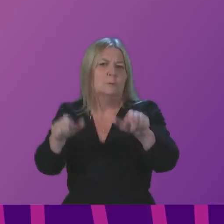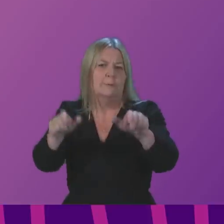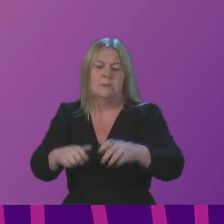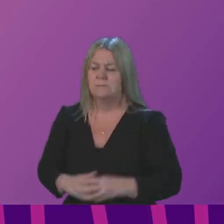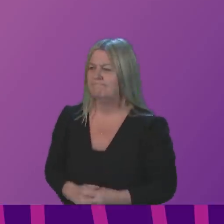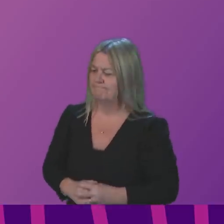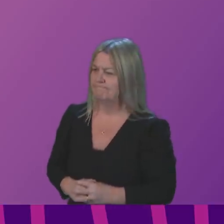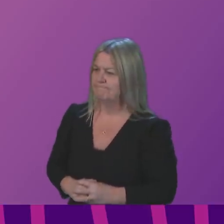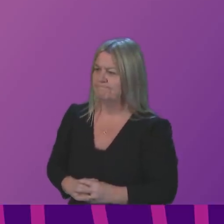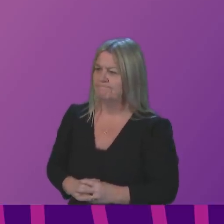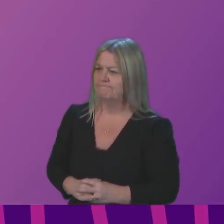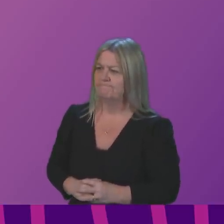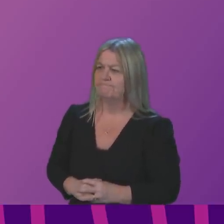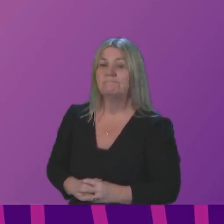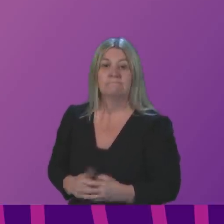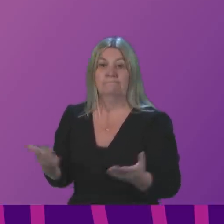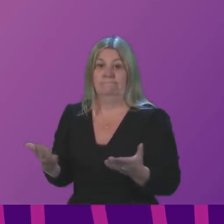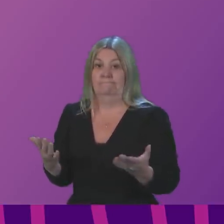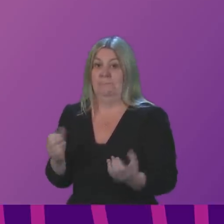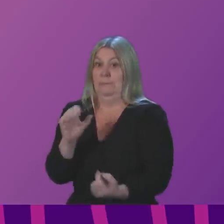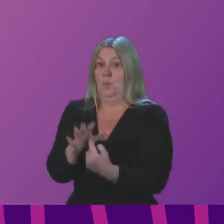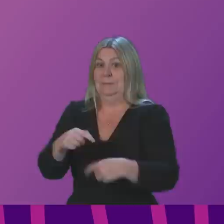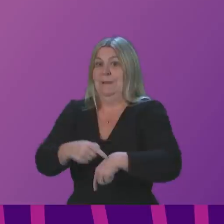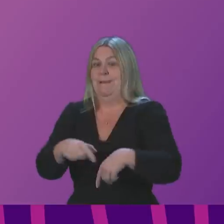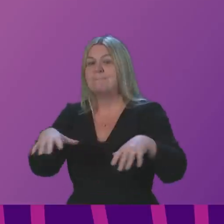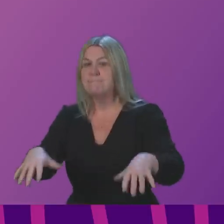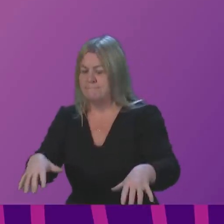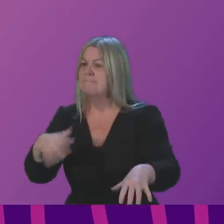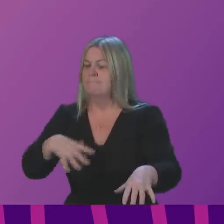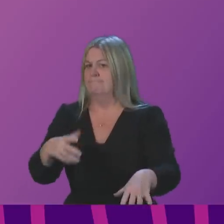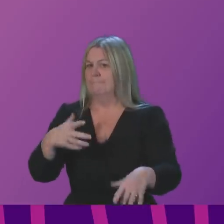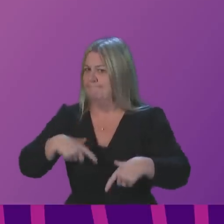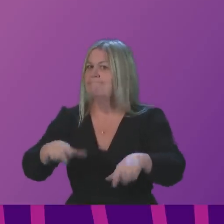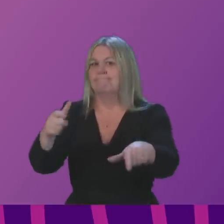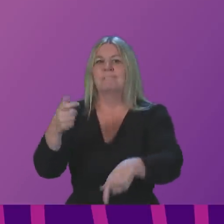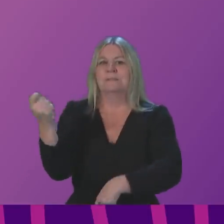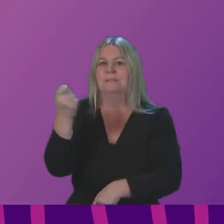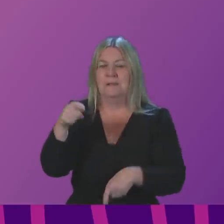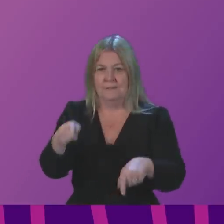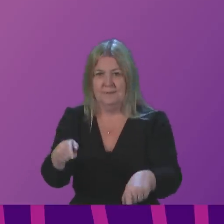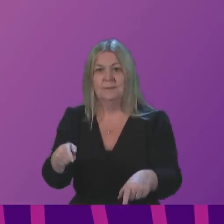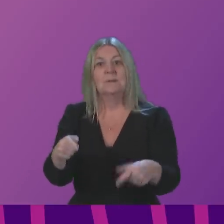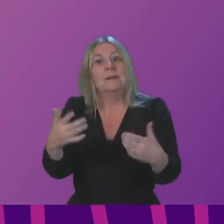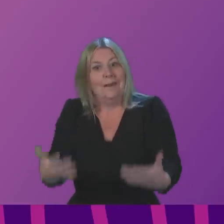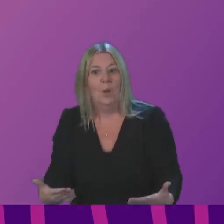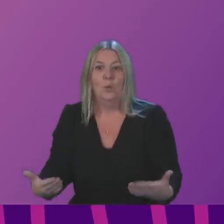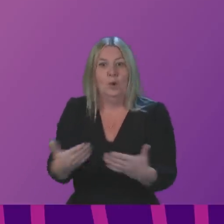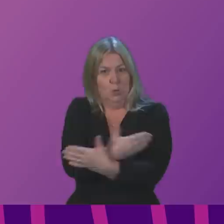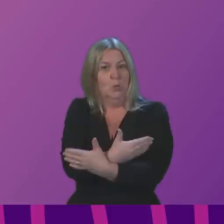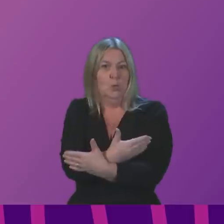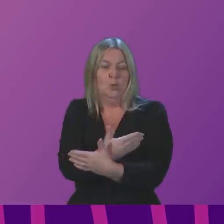At this critical moment, we need to continue the success of the vaccine programme to tackle this new variant.